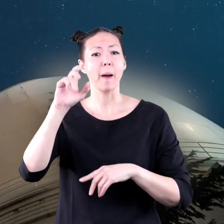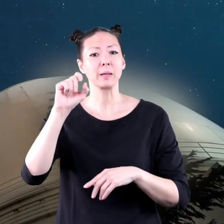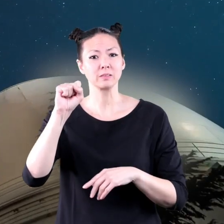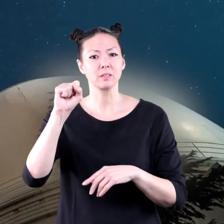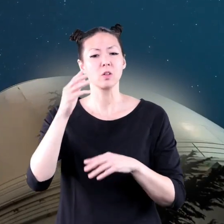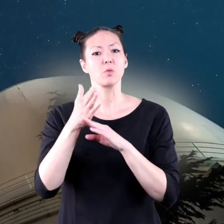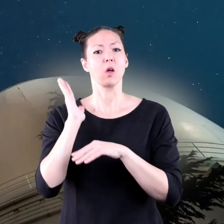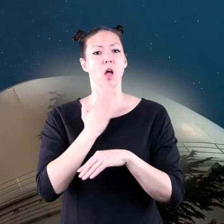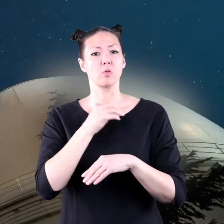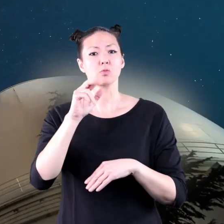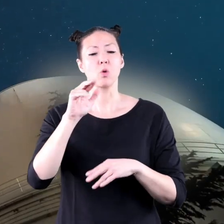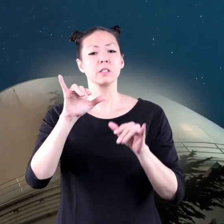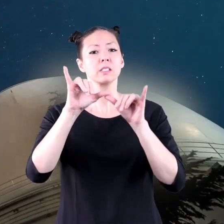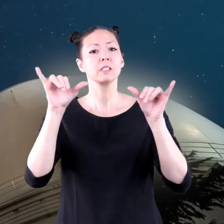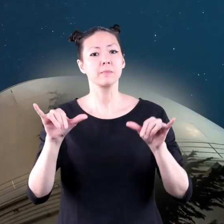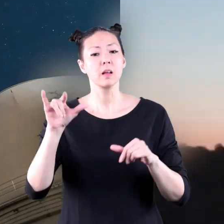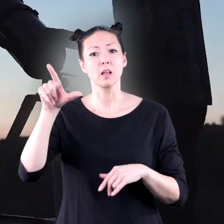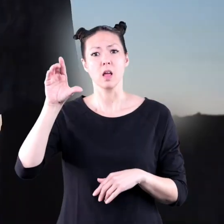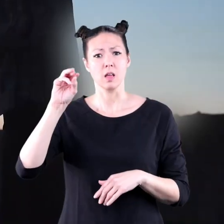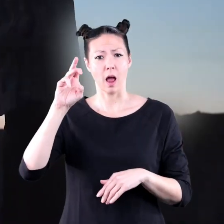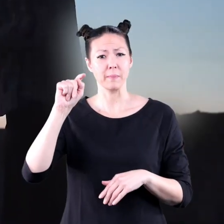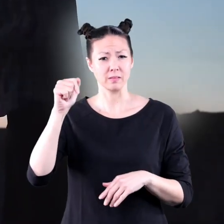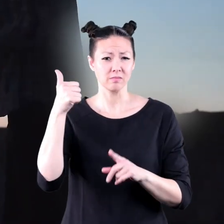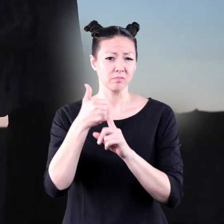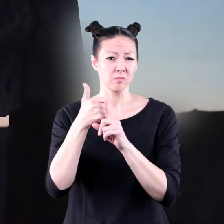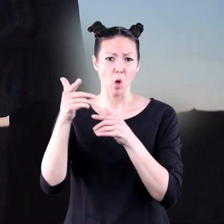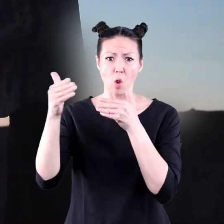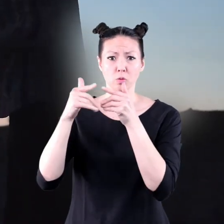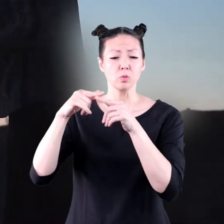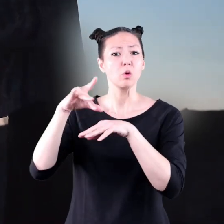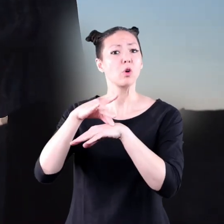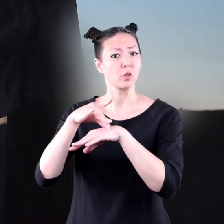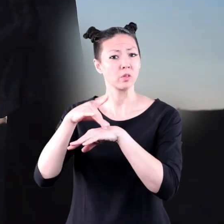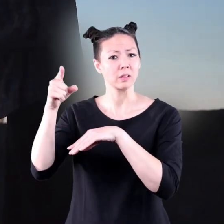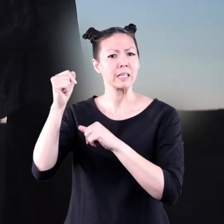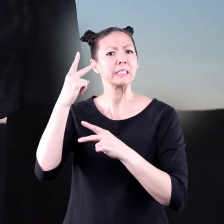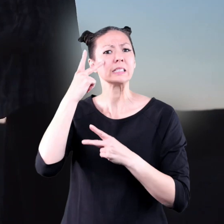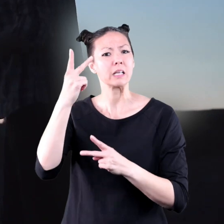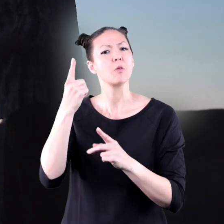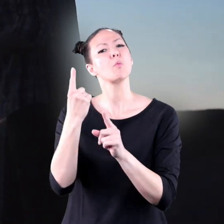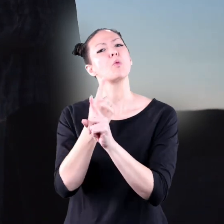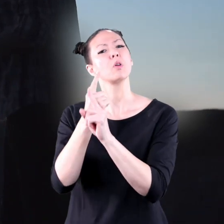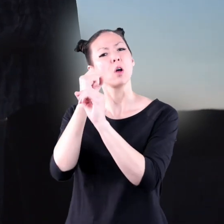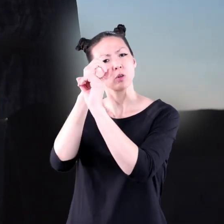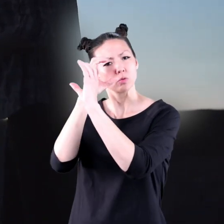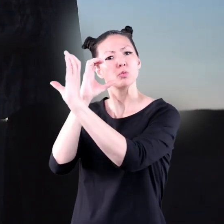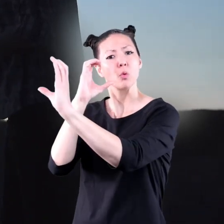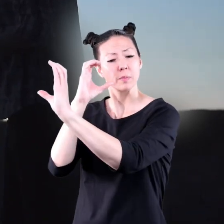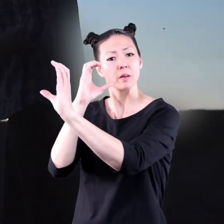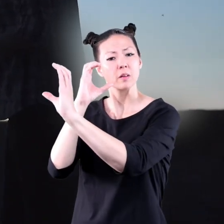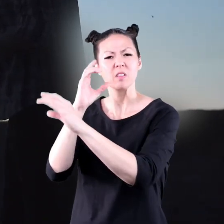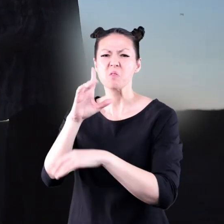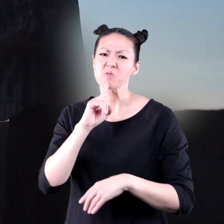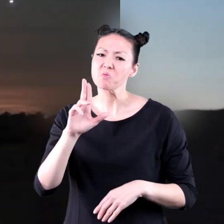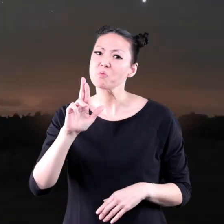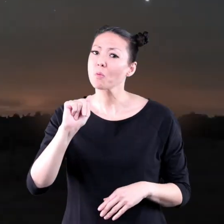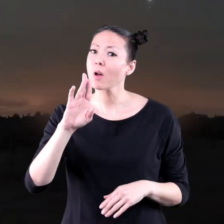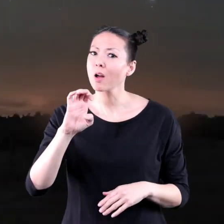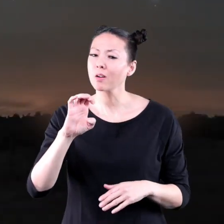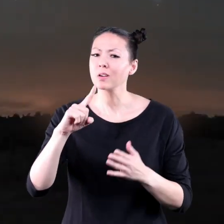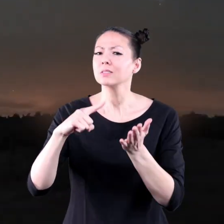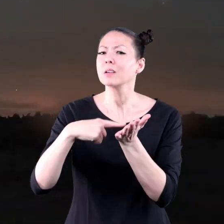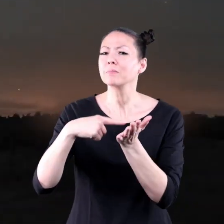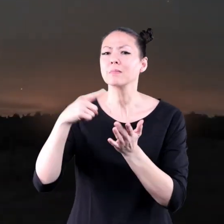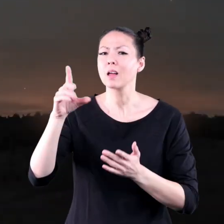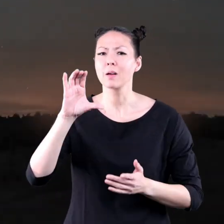they pass through our solar system. The comets that are closer to Earth can be seen with a regular telescope. It is